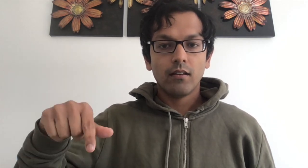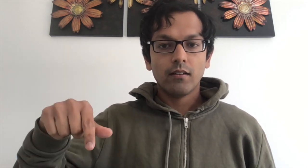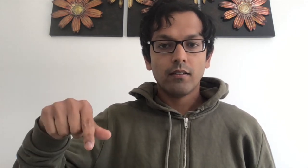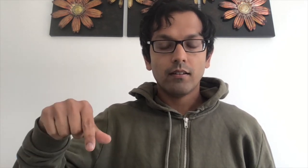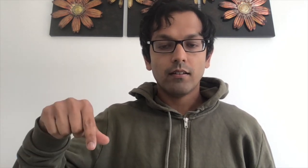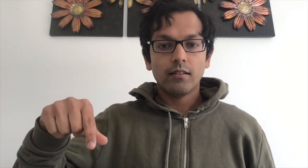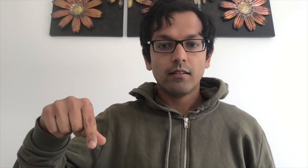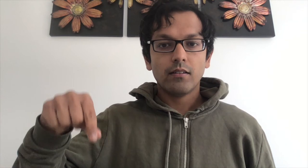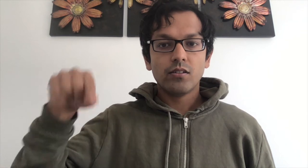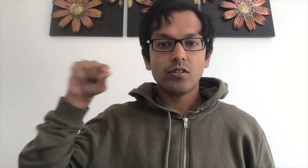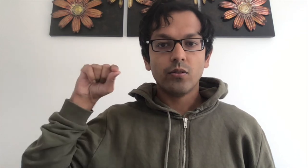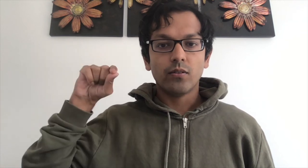Choose, choose.